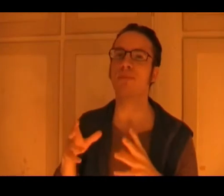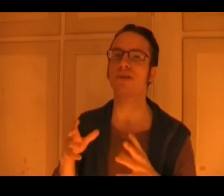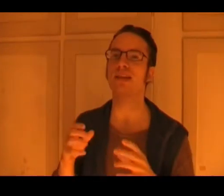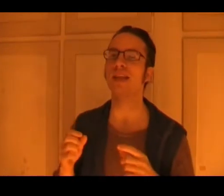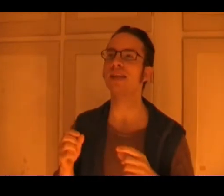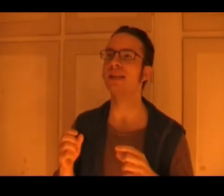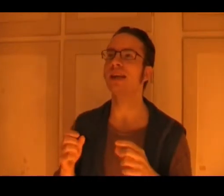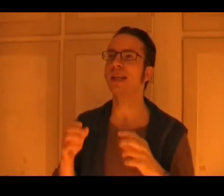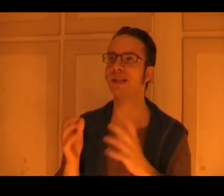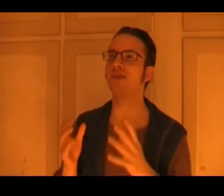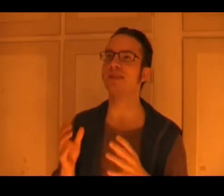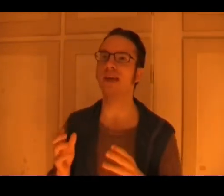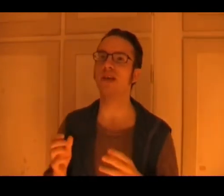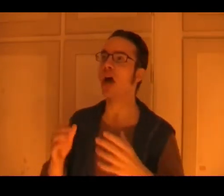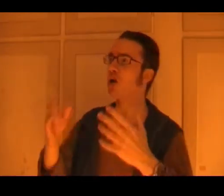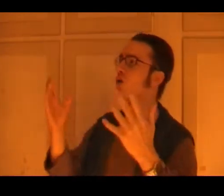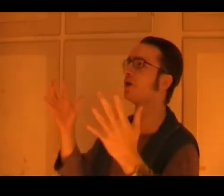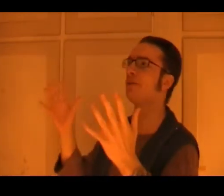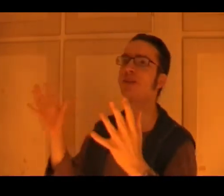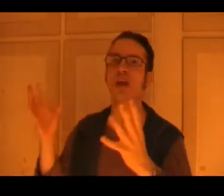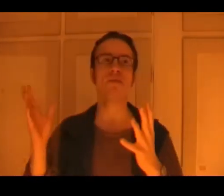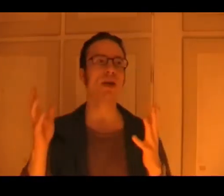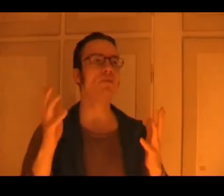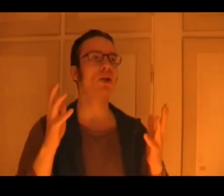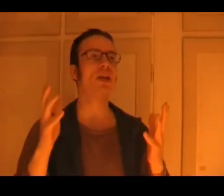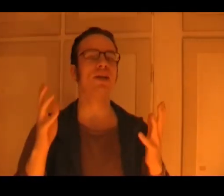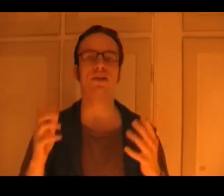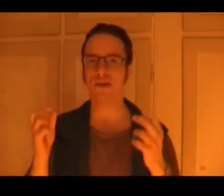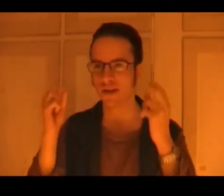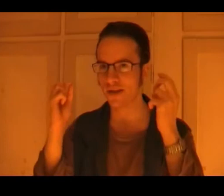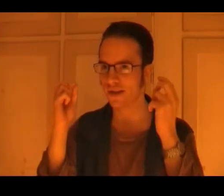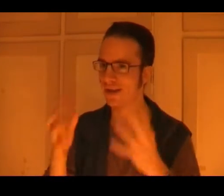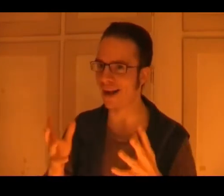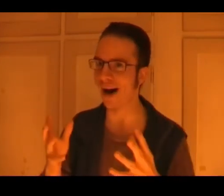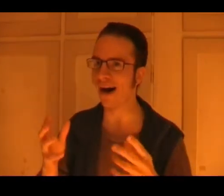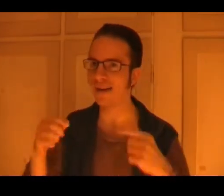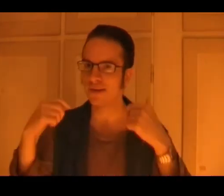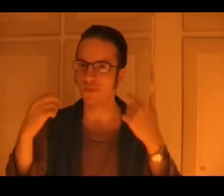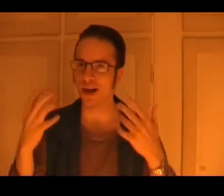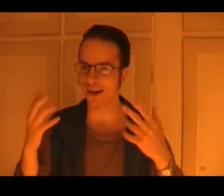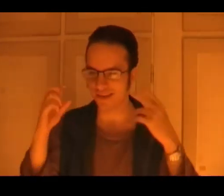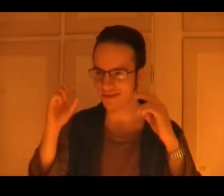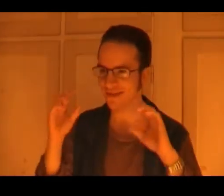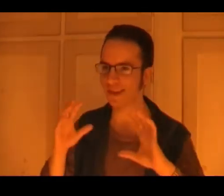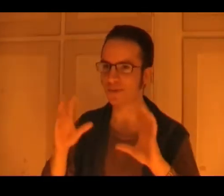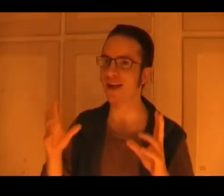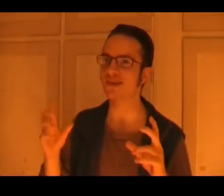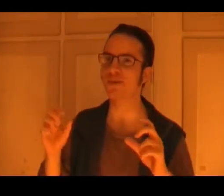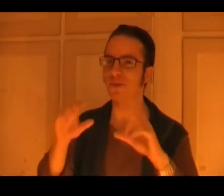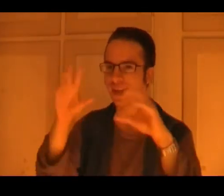person, and he literally says, you could fit ten people in here, duh, we're not, we're not stupid, we